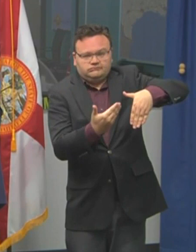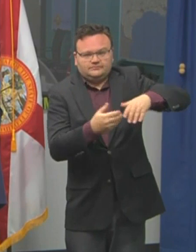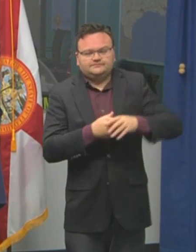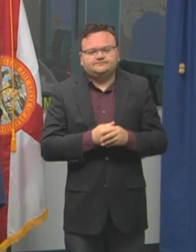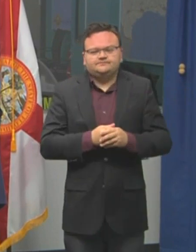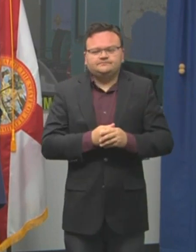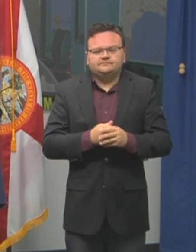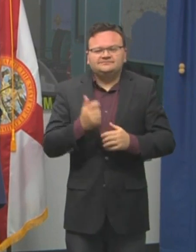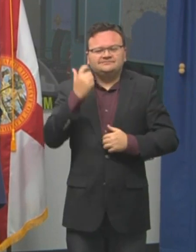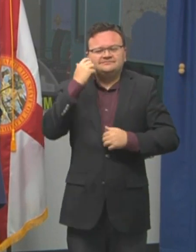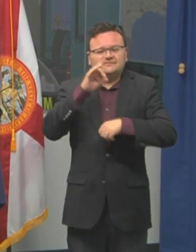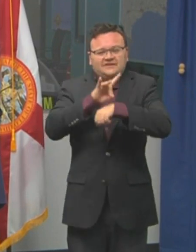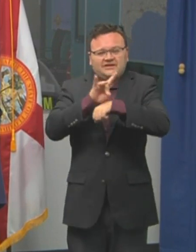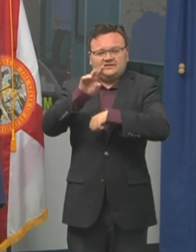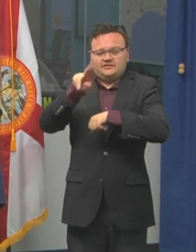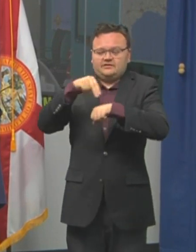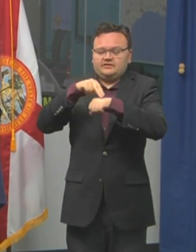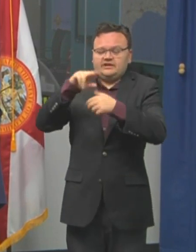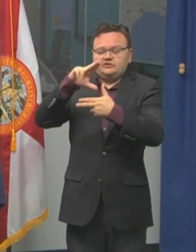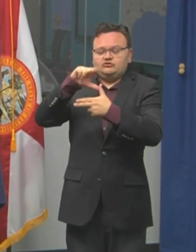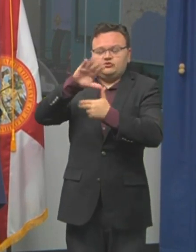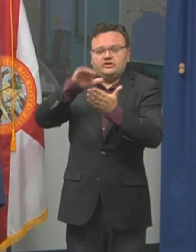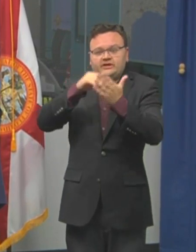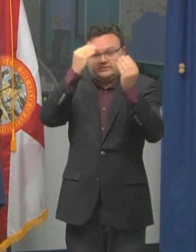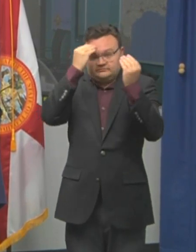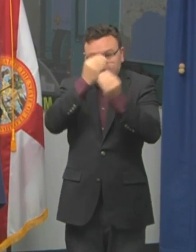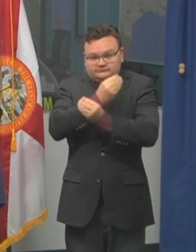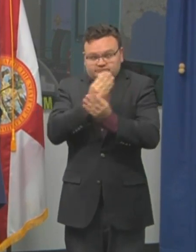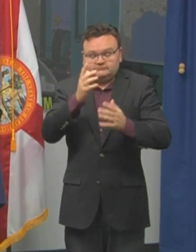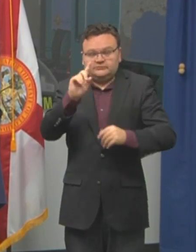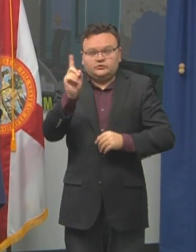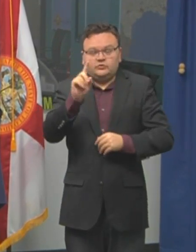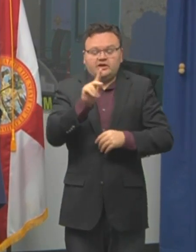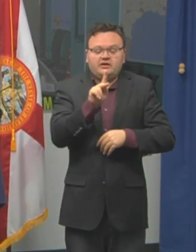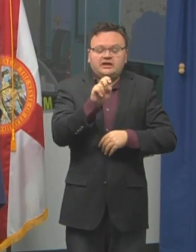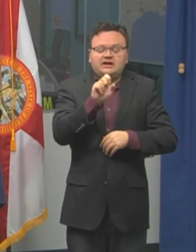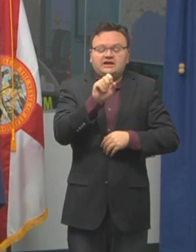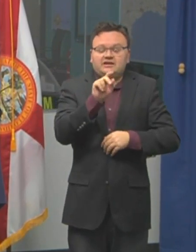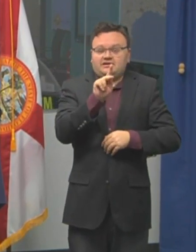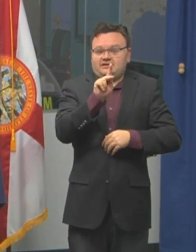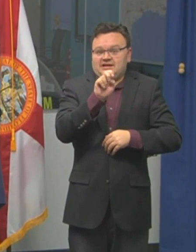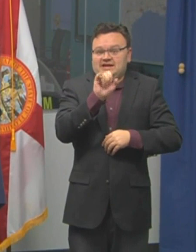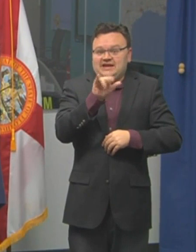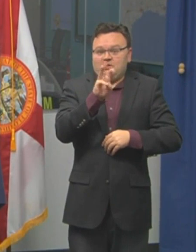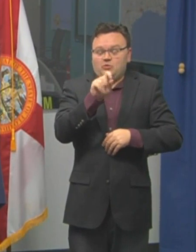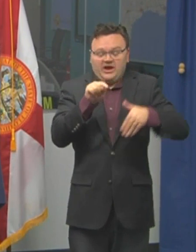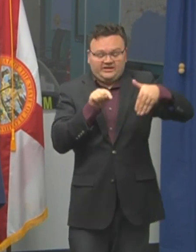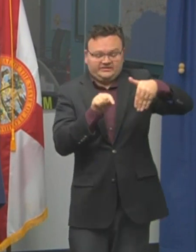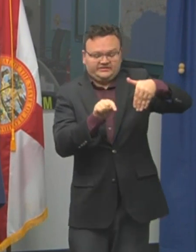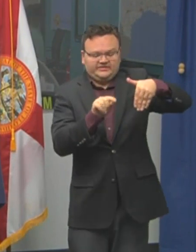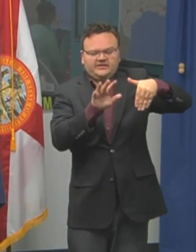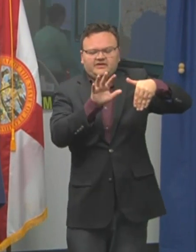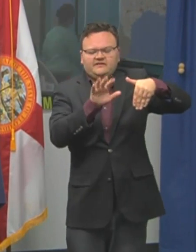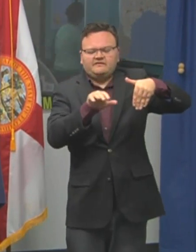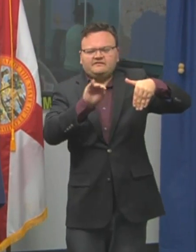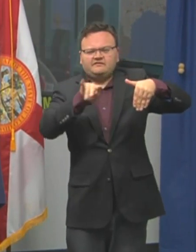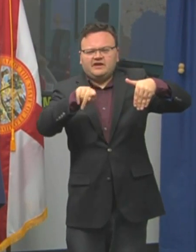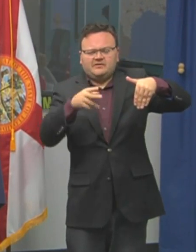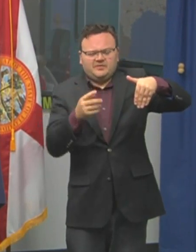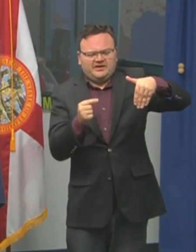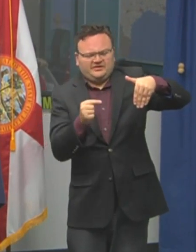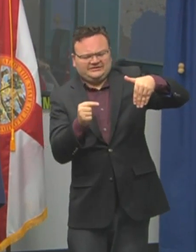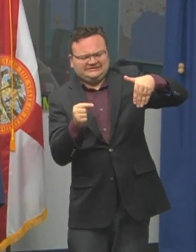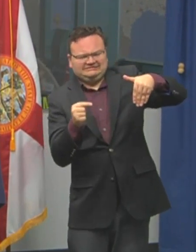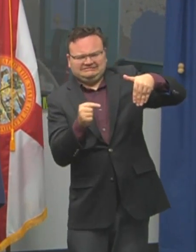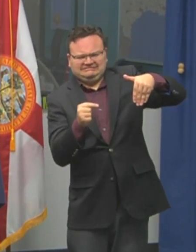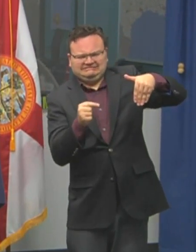located Elsa 55 miles west of Key West and it's moving north northwest at 12 mile an hour. Maxim winds are